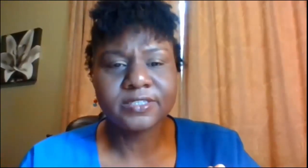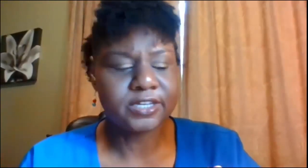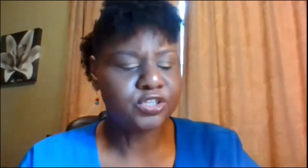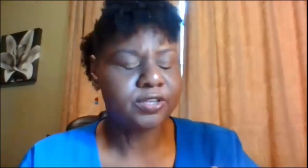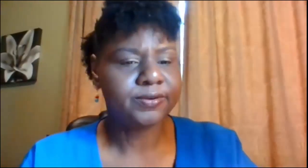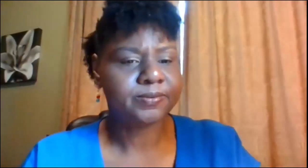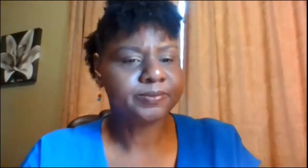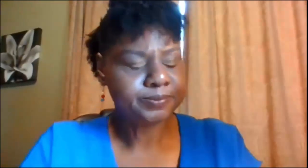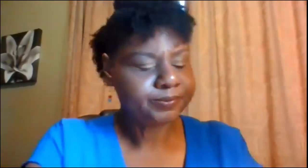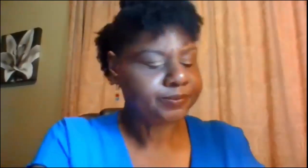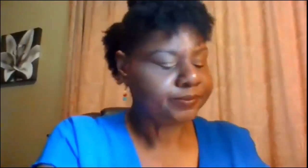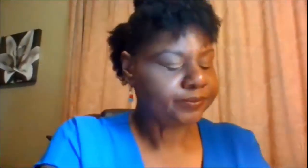see each other